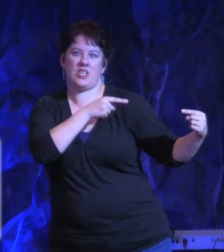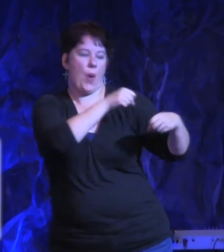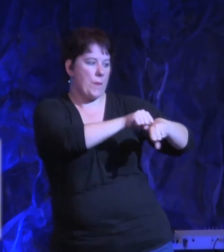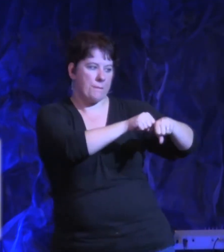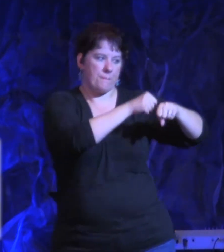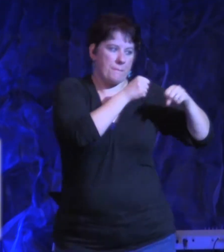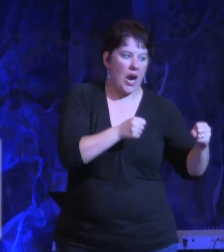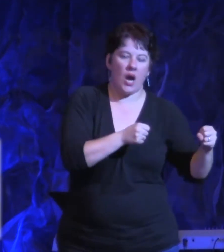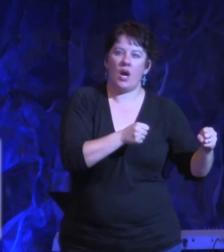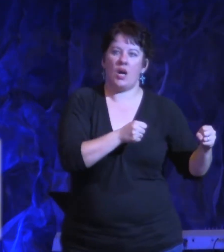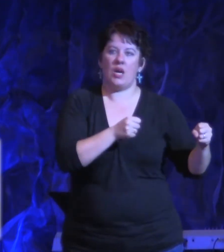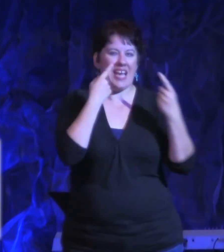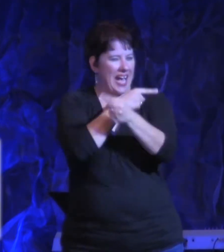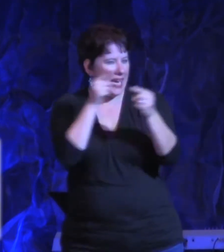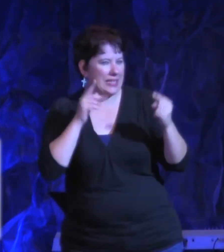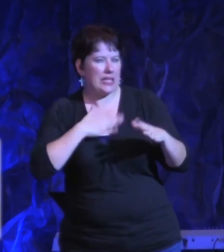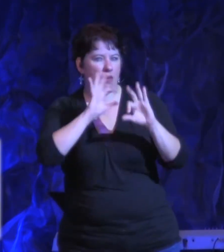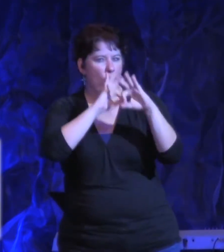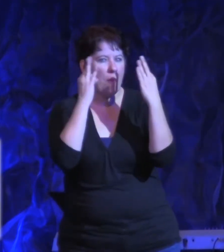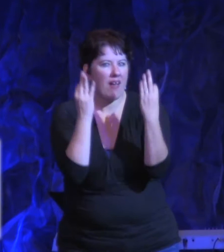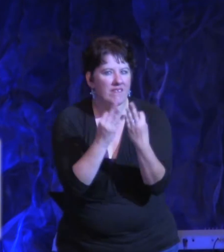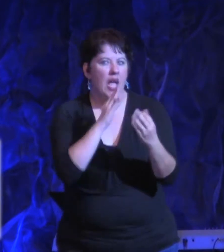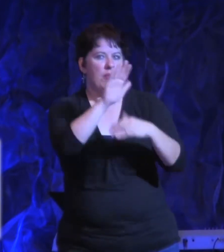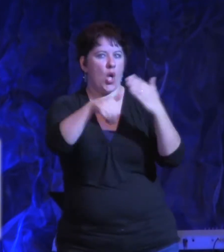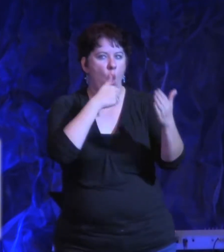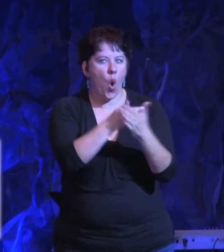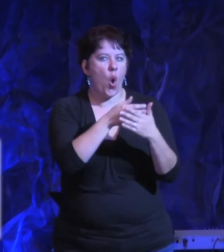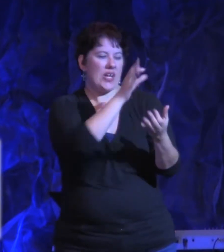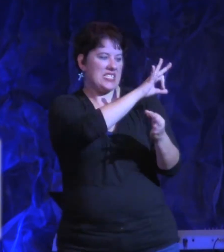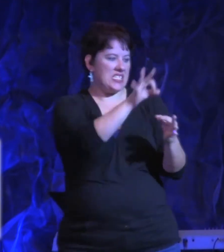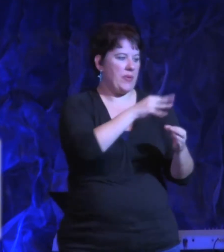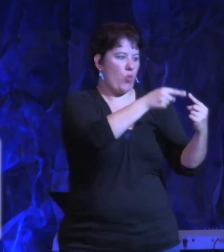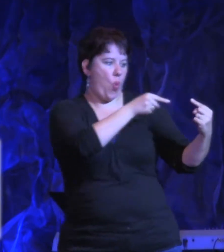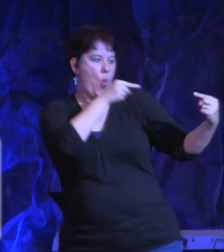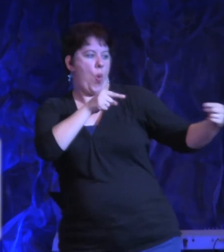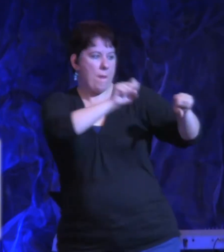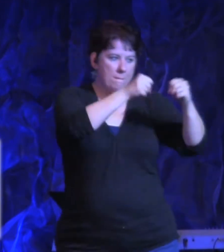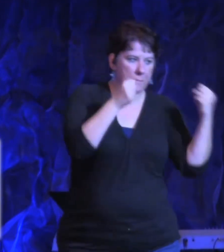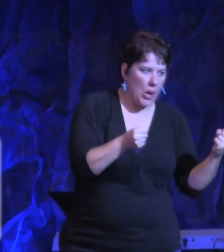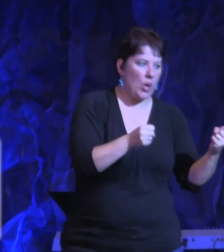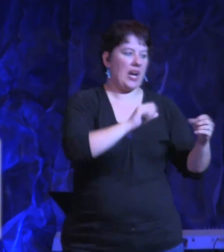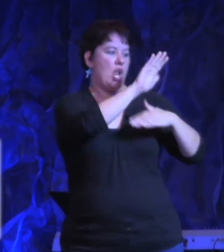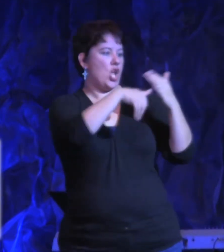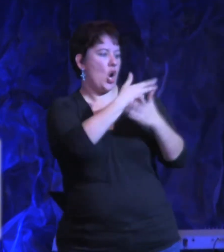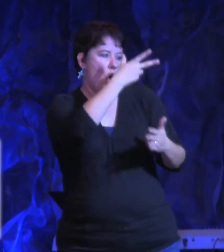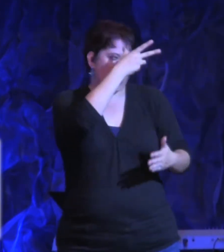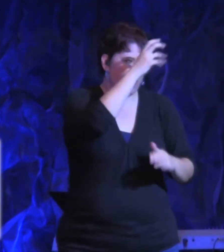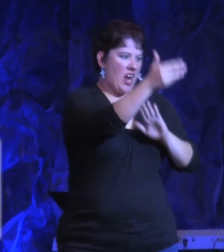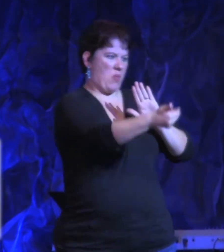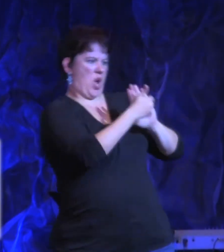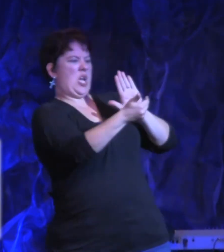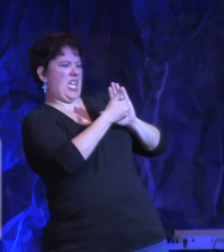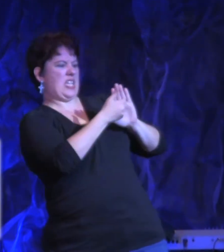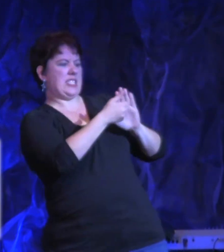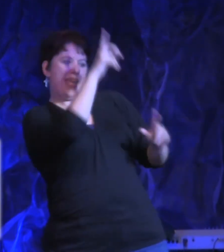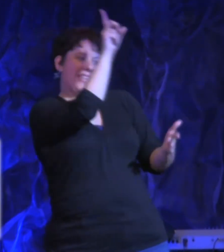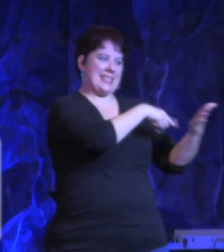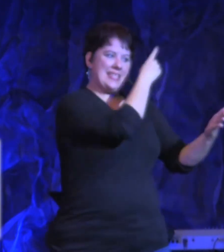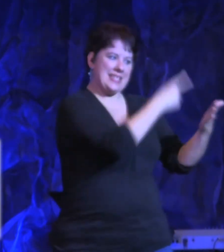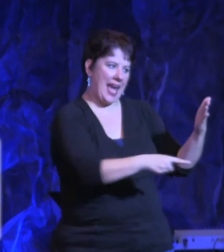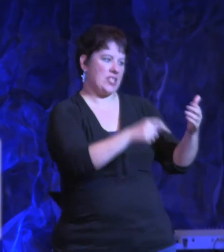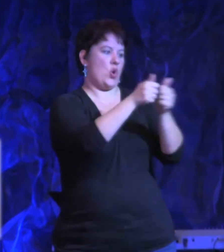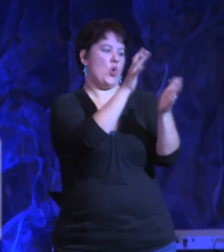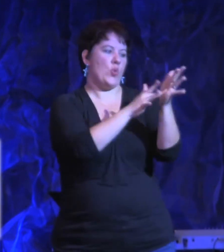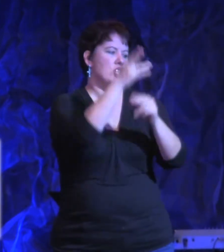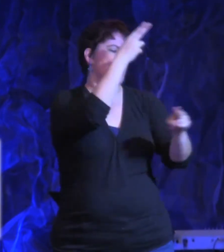I declare over my family, all spiritual opposition is broken, and all demonic activity is canceled in the name of Jesus and I declare